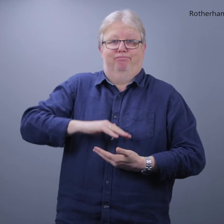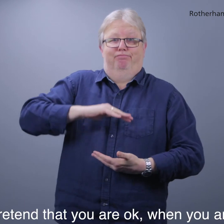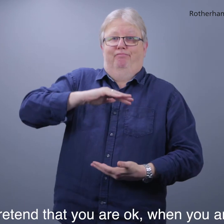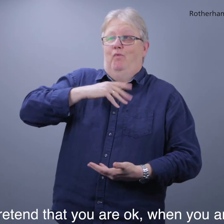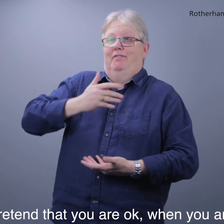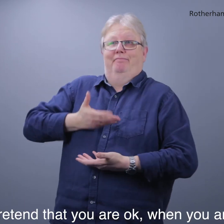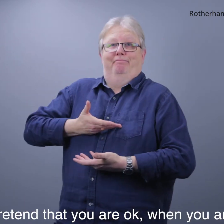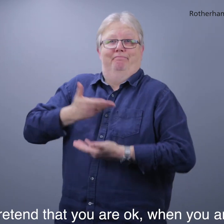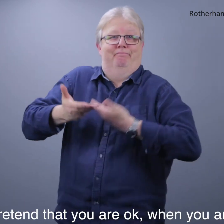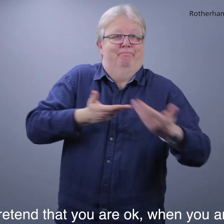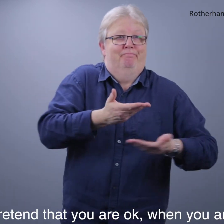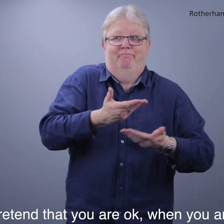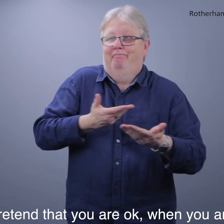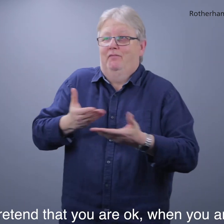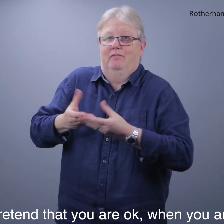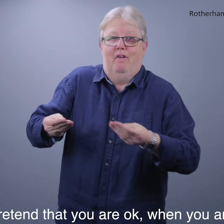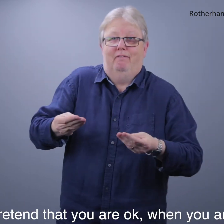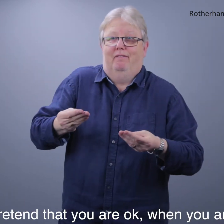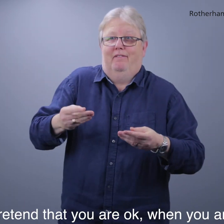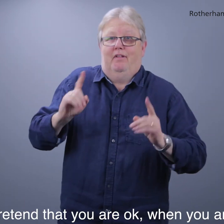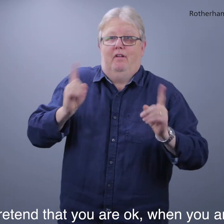And pretend you're okay, when you are not.